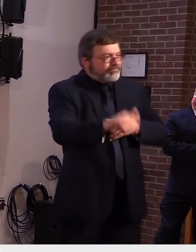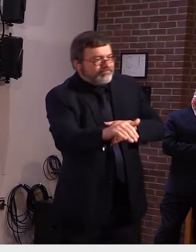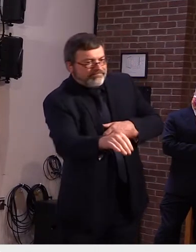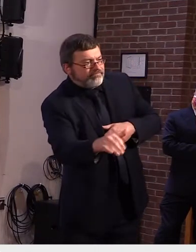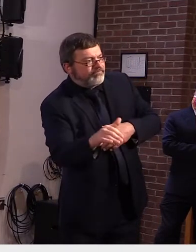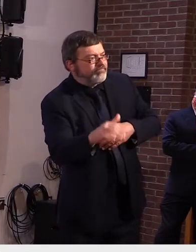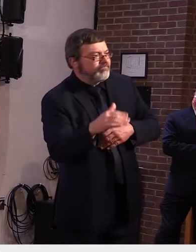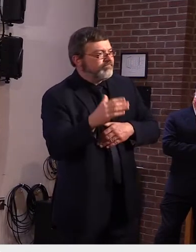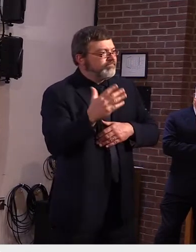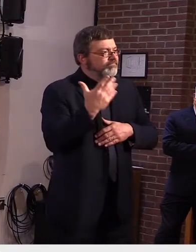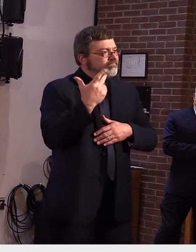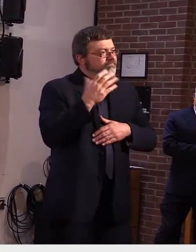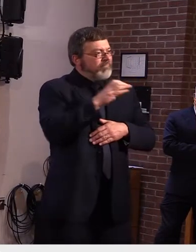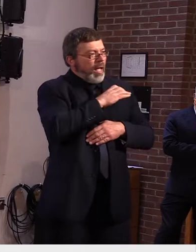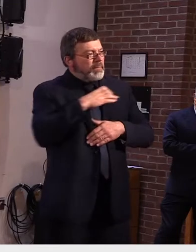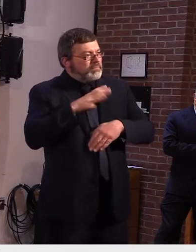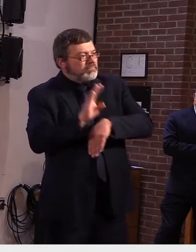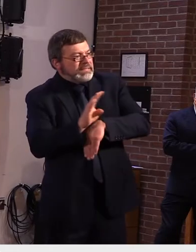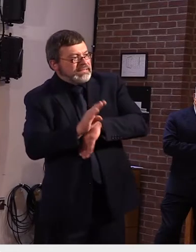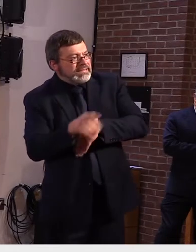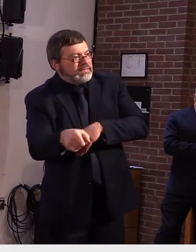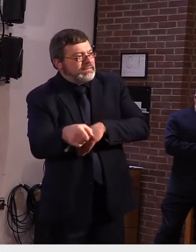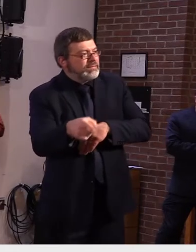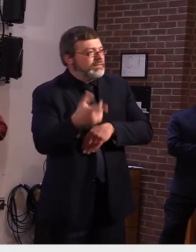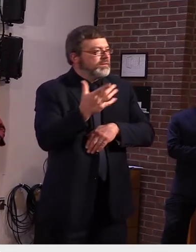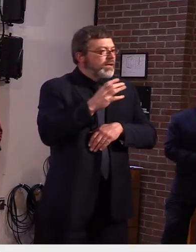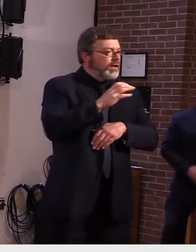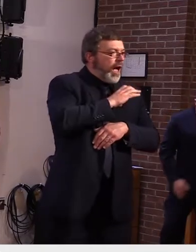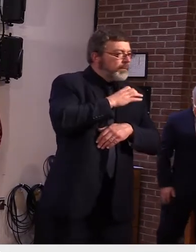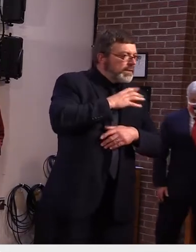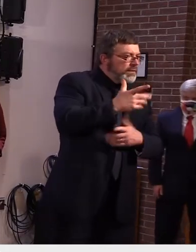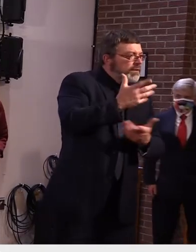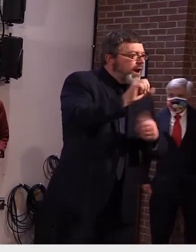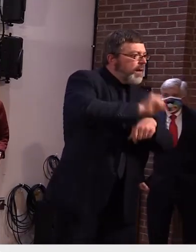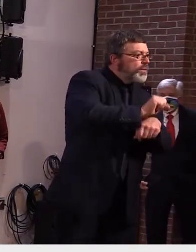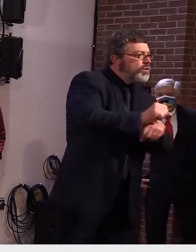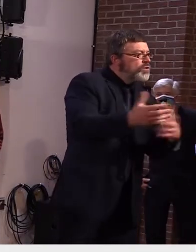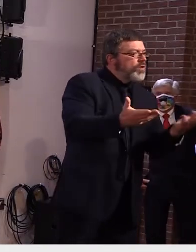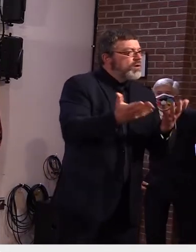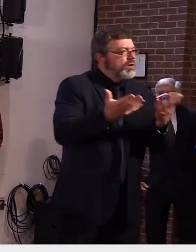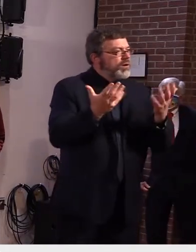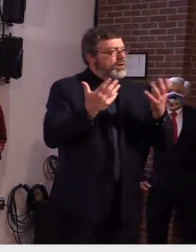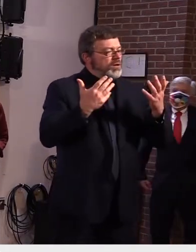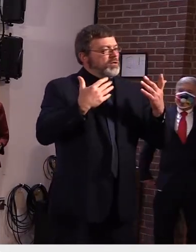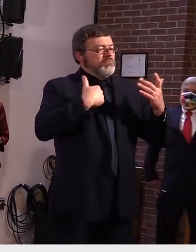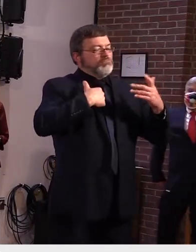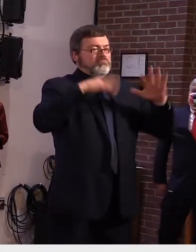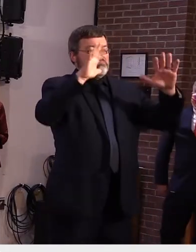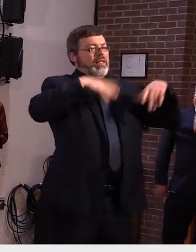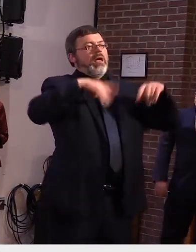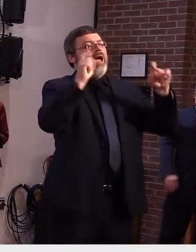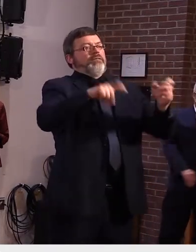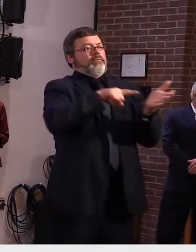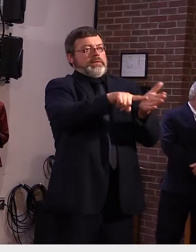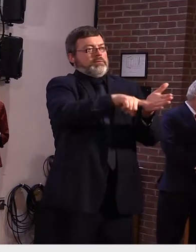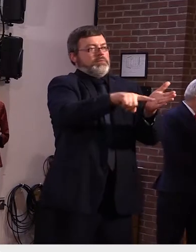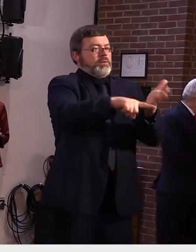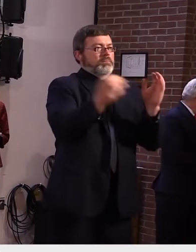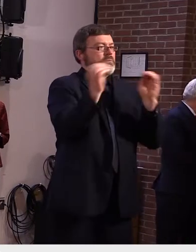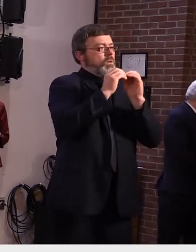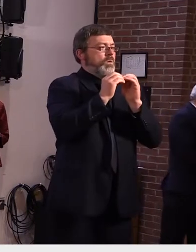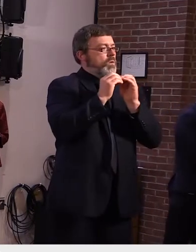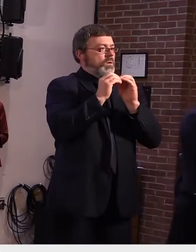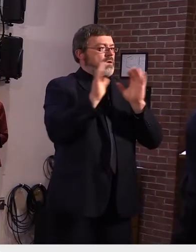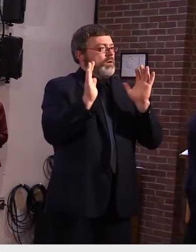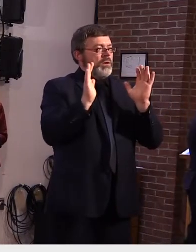might be on i don't know if you have any more information on that we can we can look into it i just don't know where where that information would be held